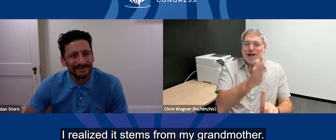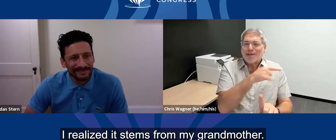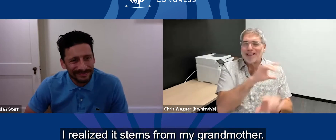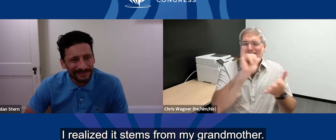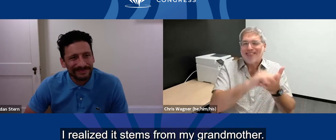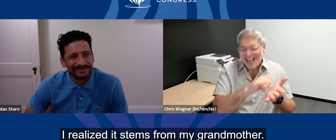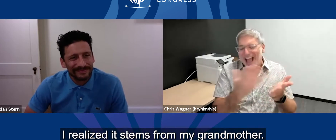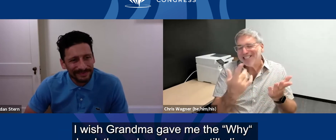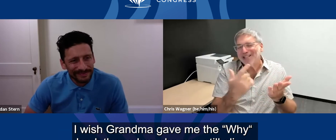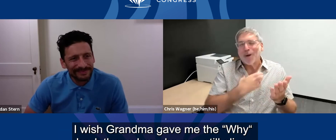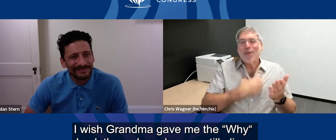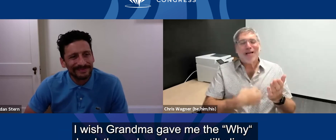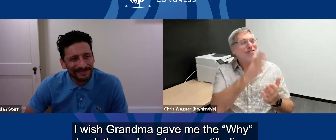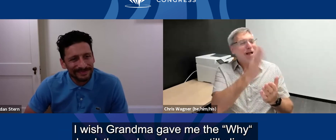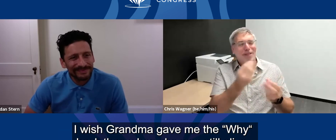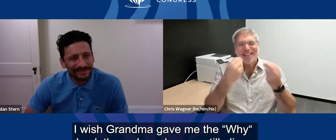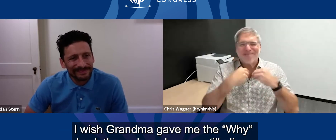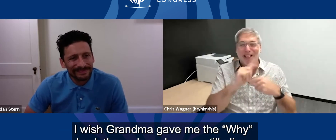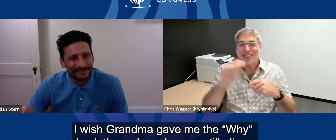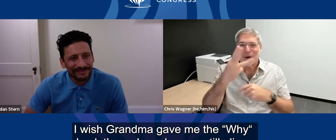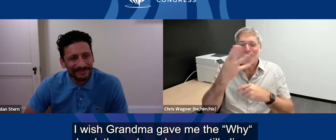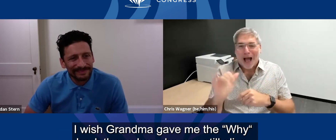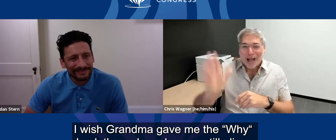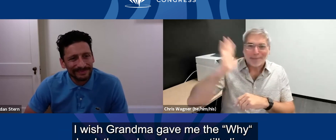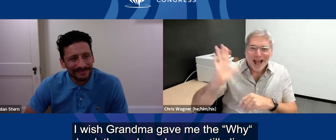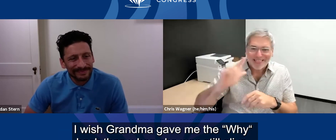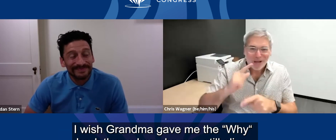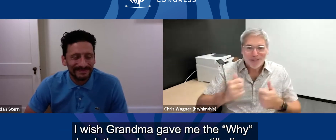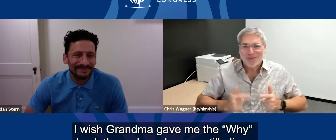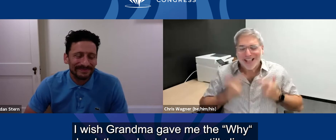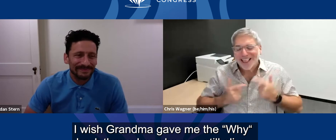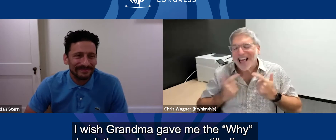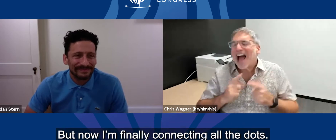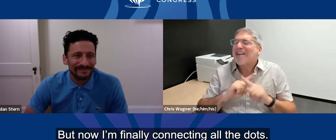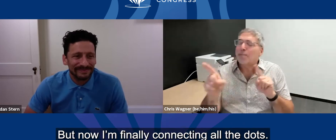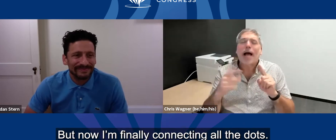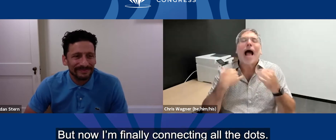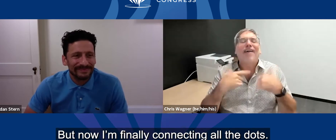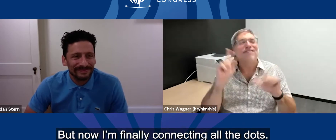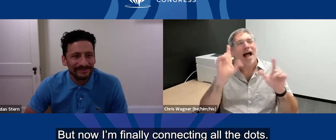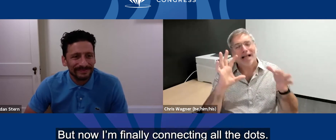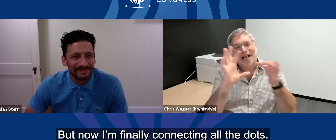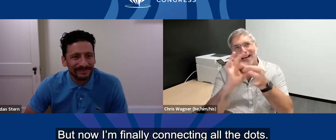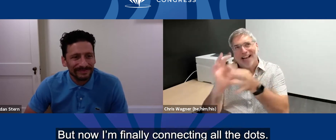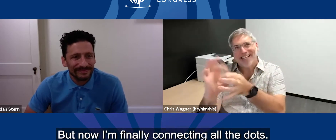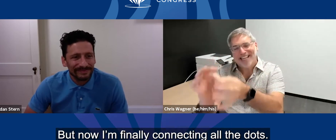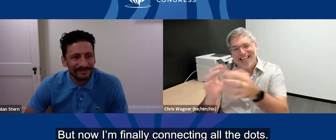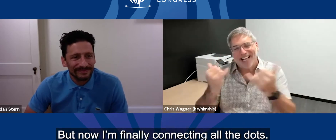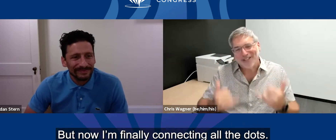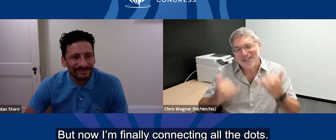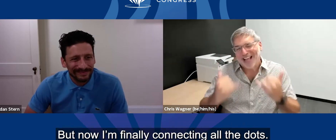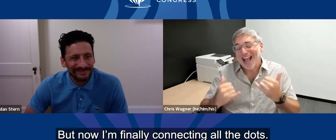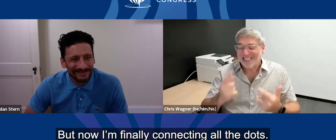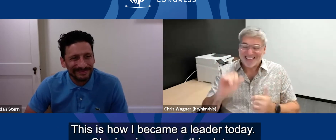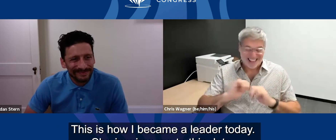from my grandmother. I wish I recognized her showing the way while she was still alive, but now I'm finally connecting the